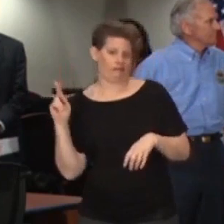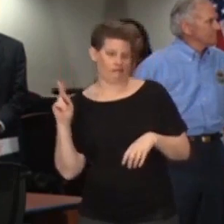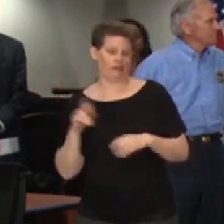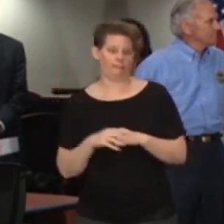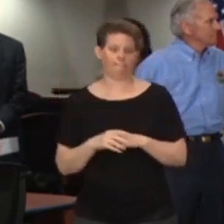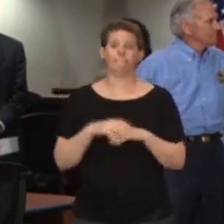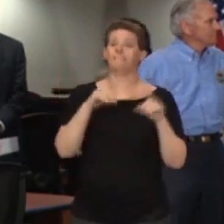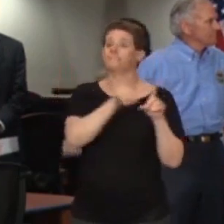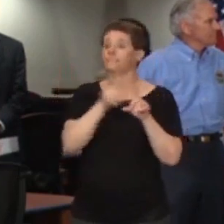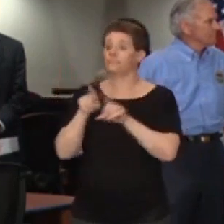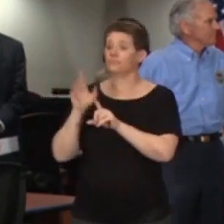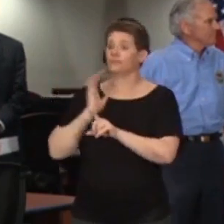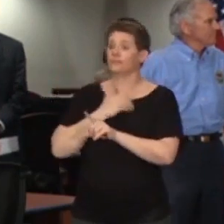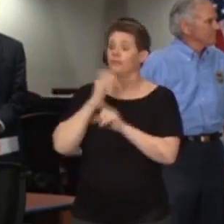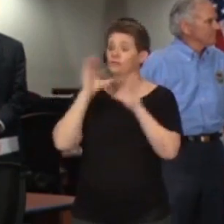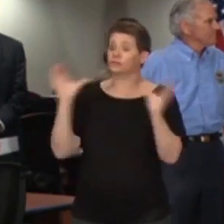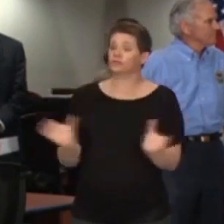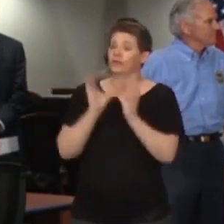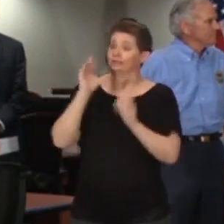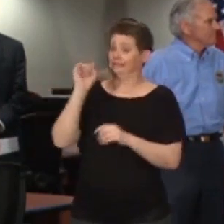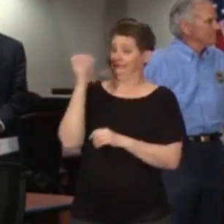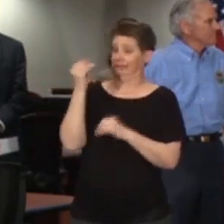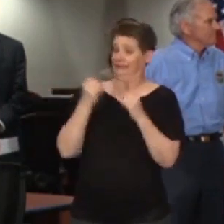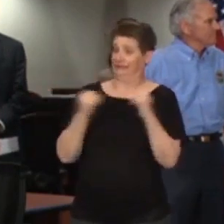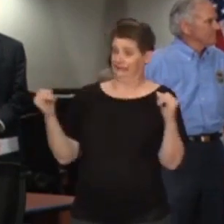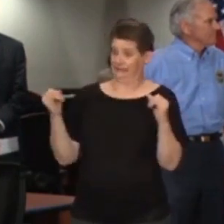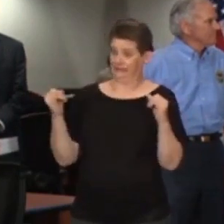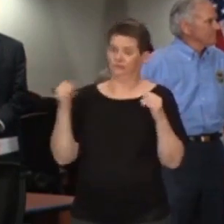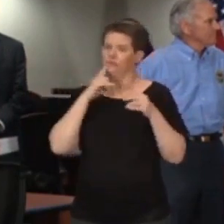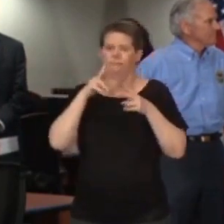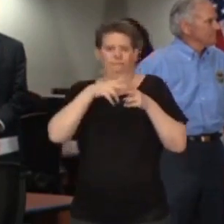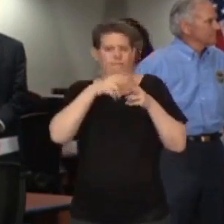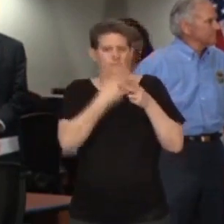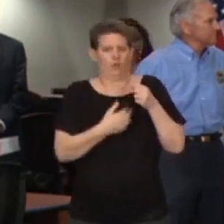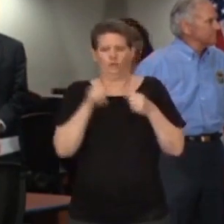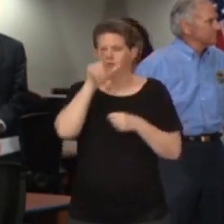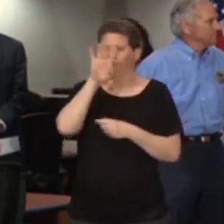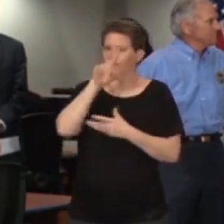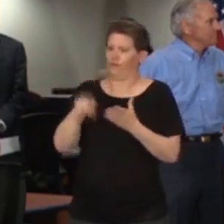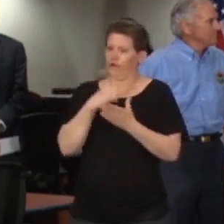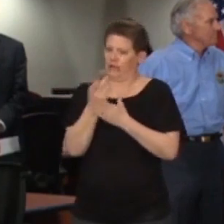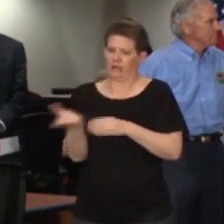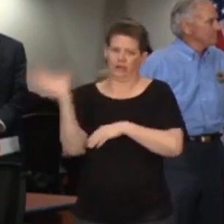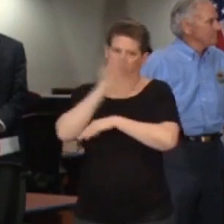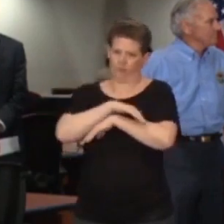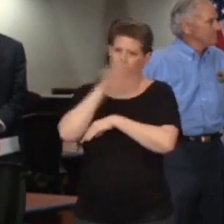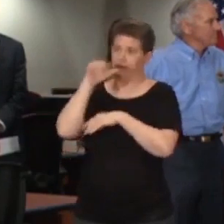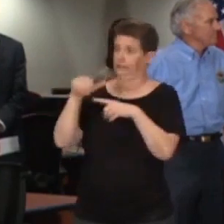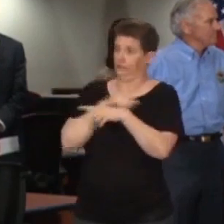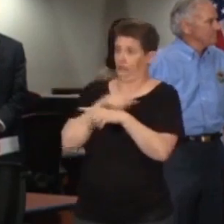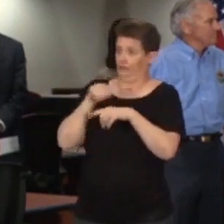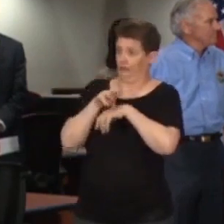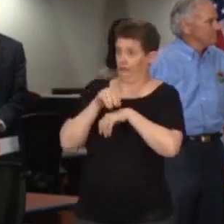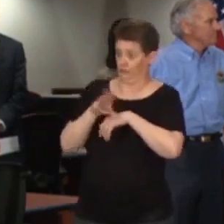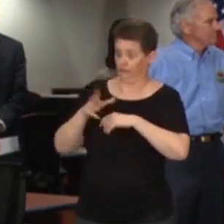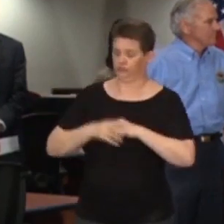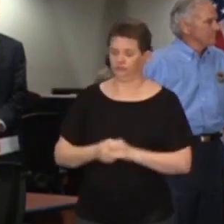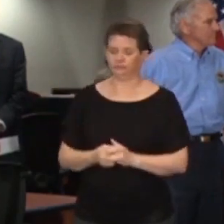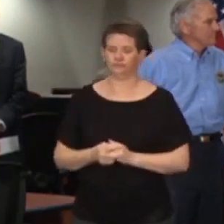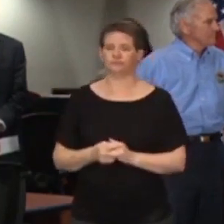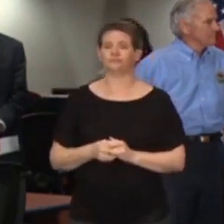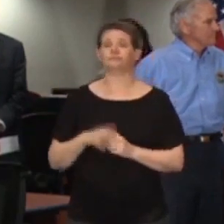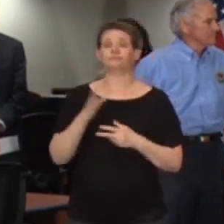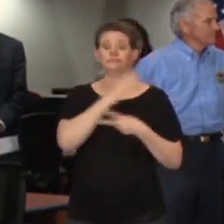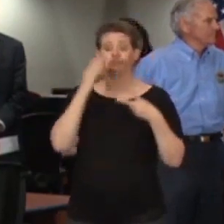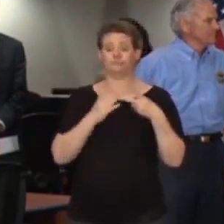We also have the Crisis Text Line, which is both of those lines are answered 24 hours a day by trained counselors. You